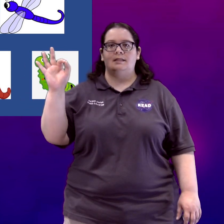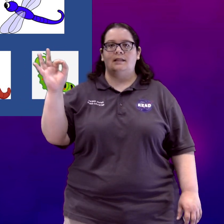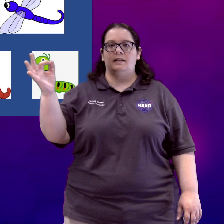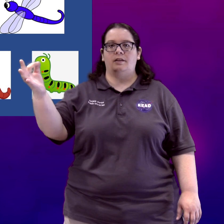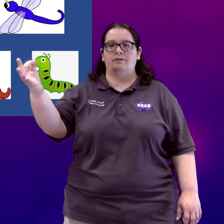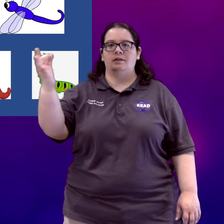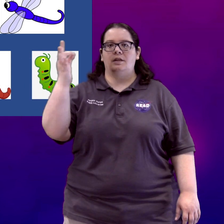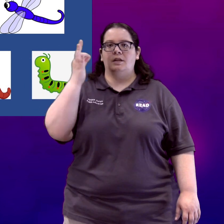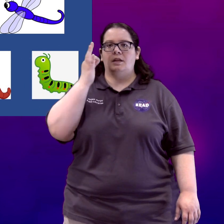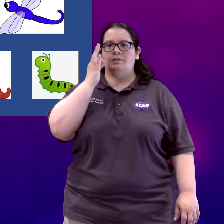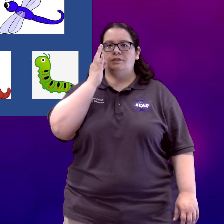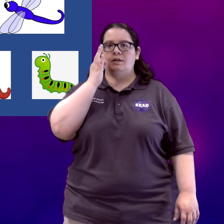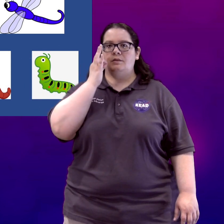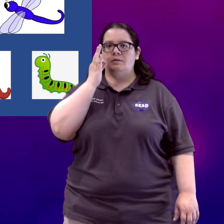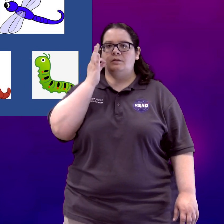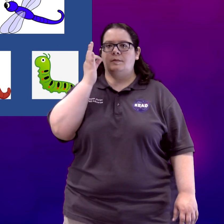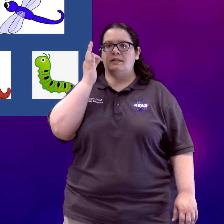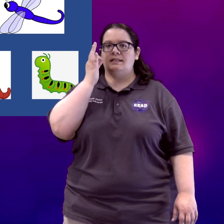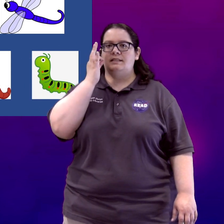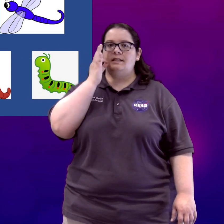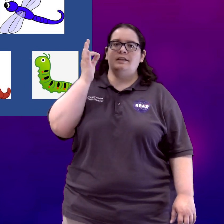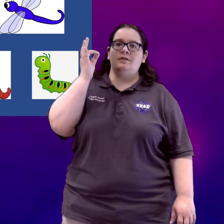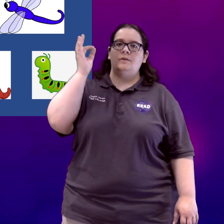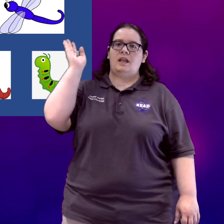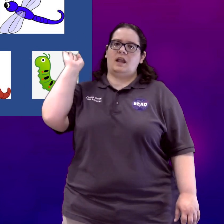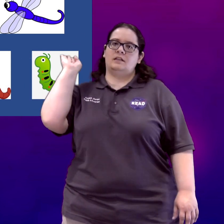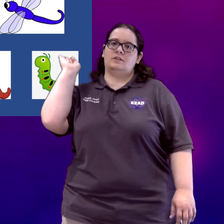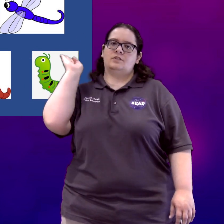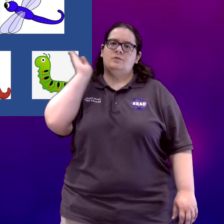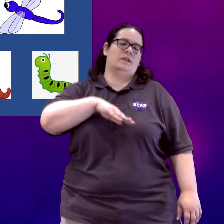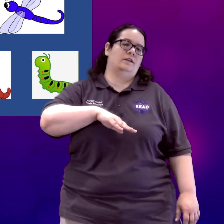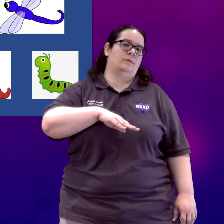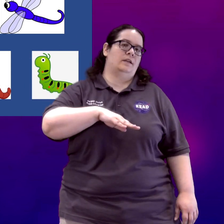take that F and show the bug stinging you and then swatting it away.